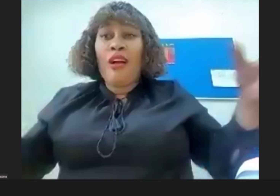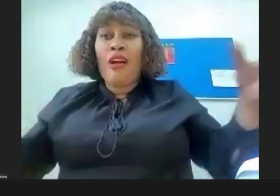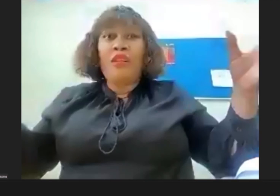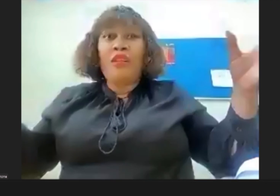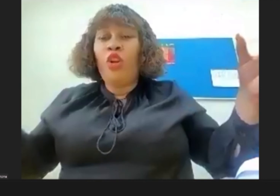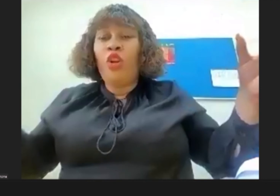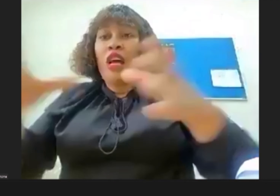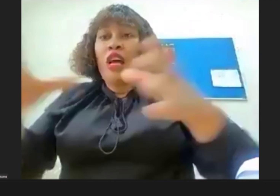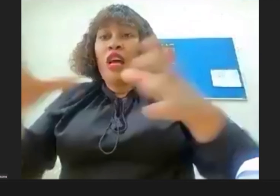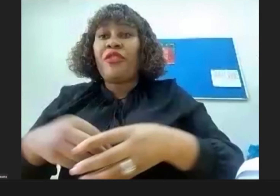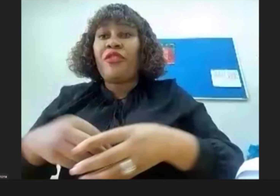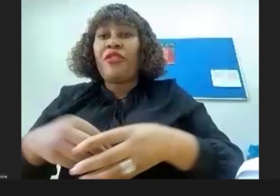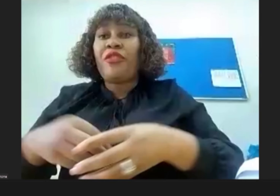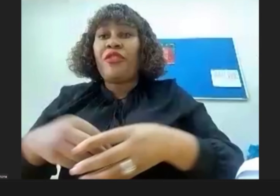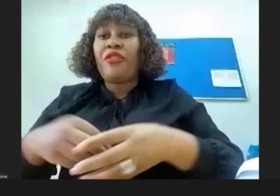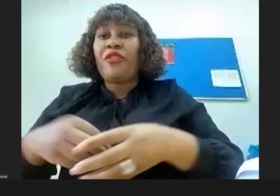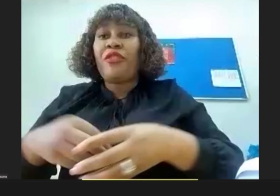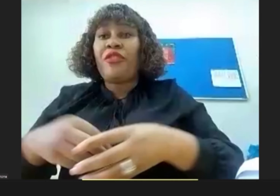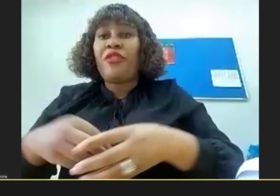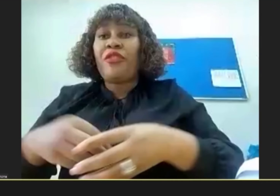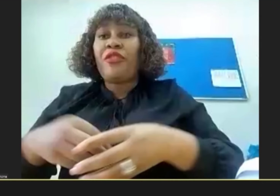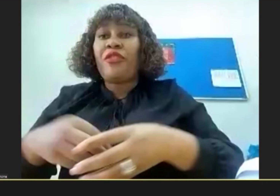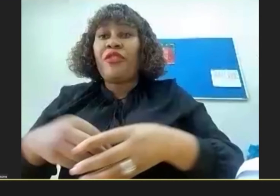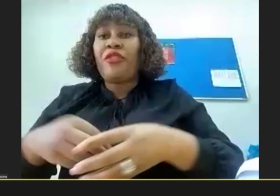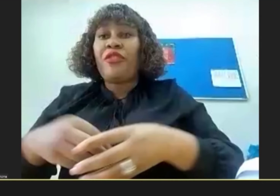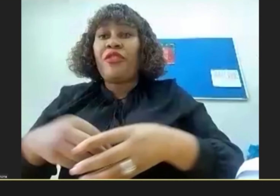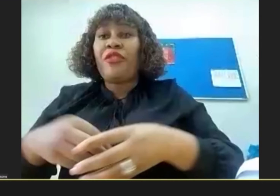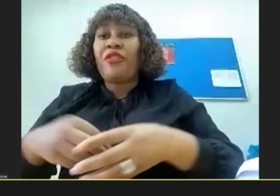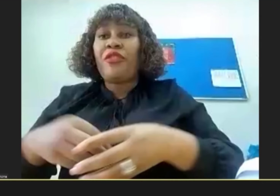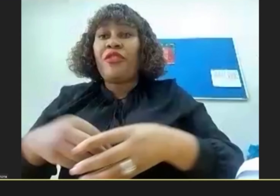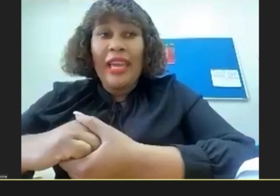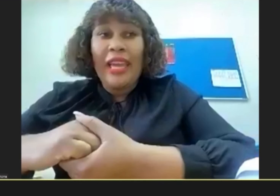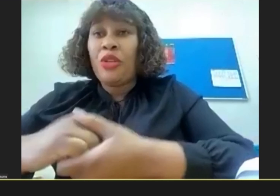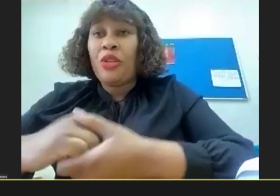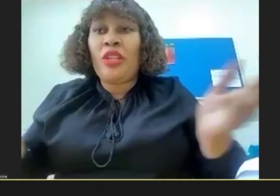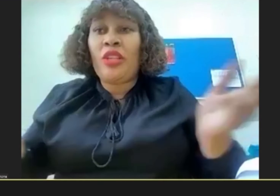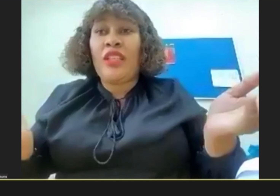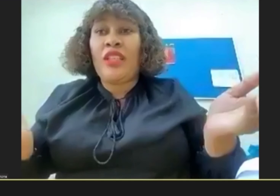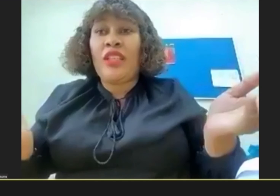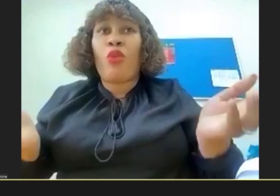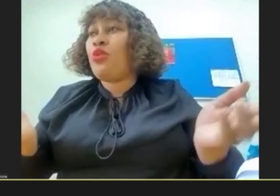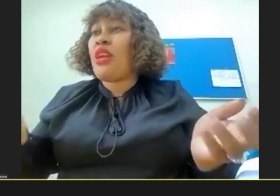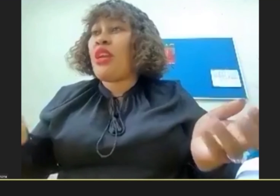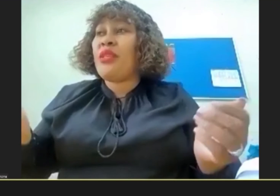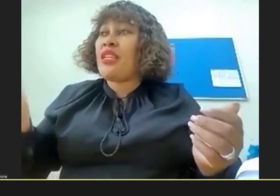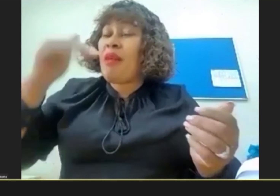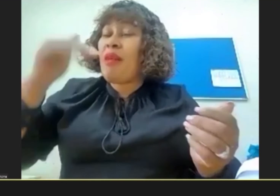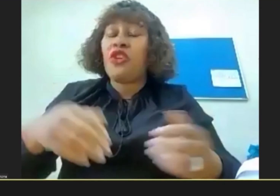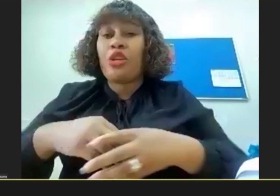A whole class of interpreters Were there Professional interpreters Were there And then we did not Even get a call To come and say Come and interpret